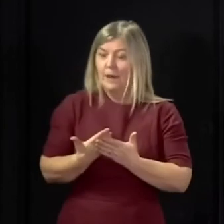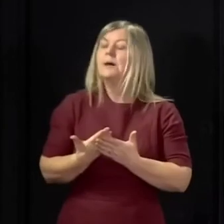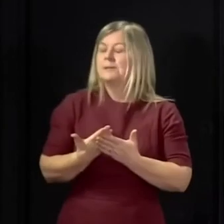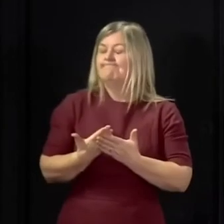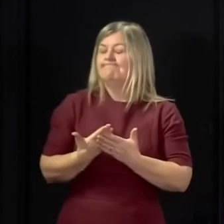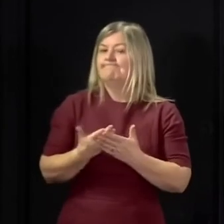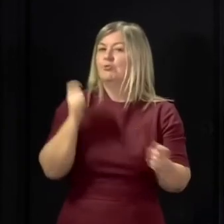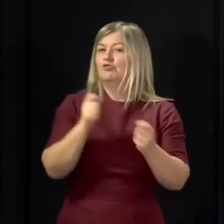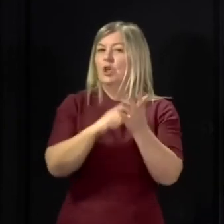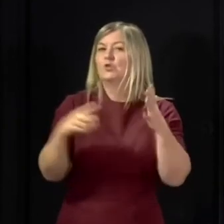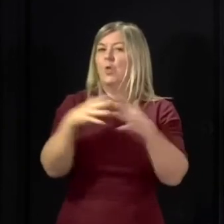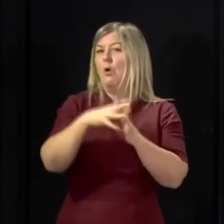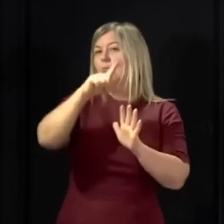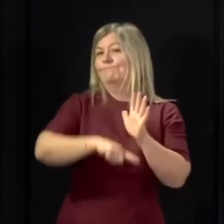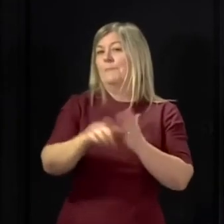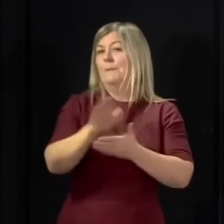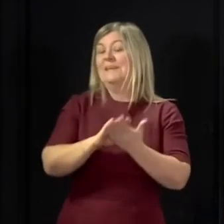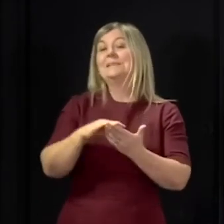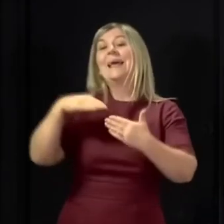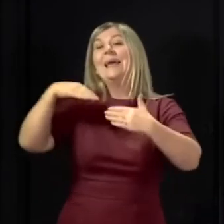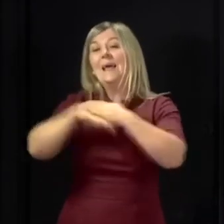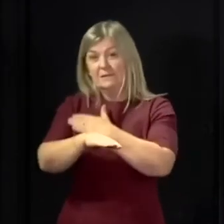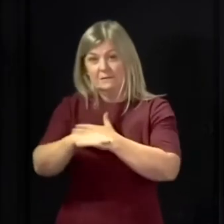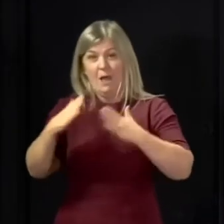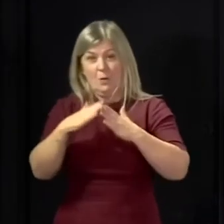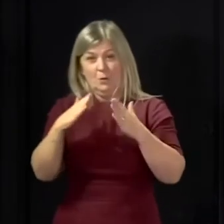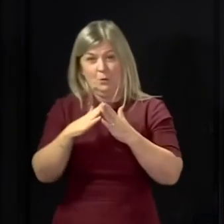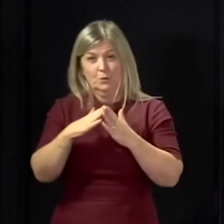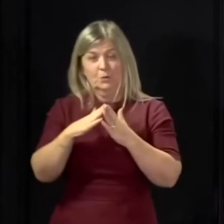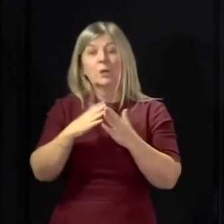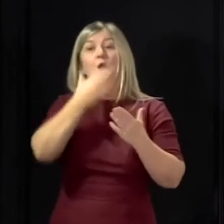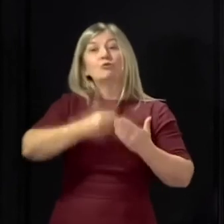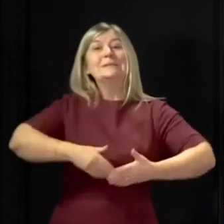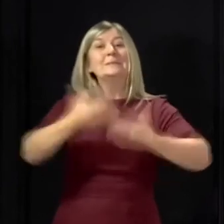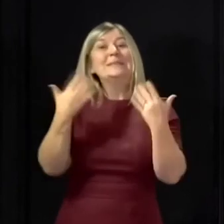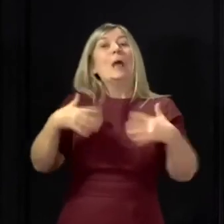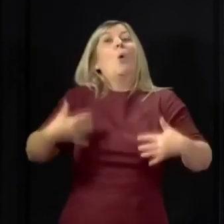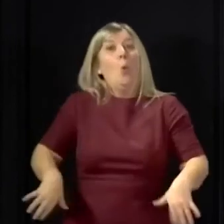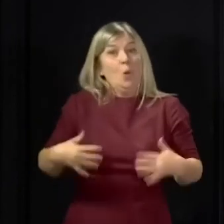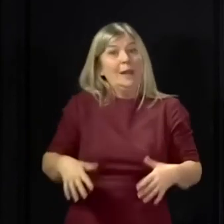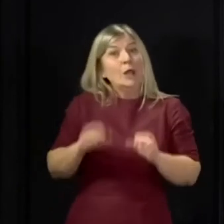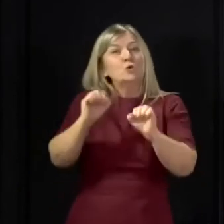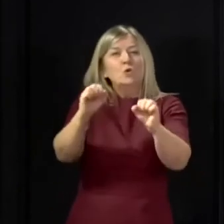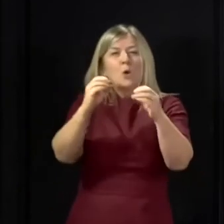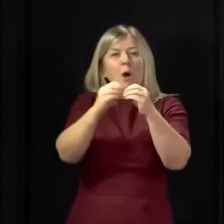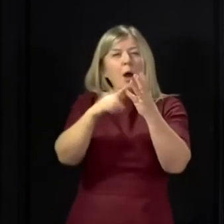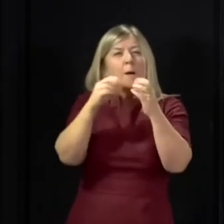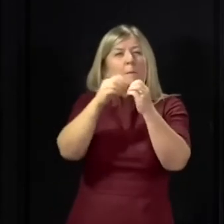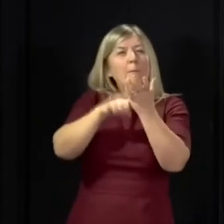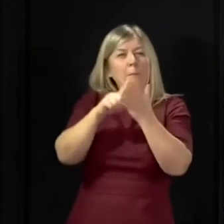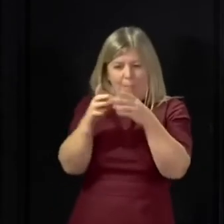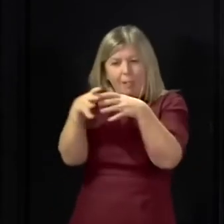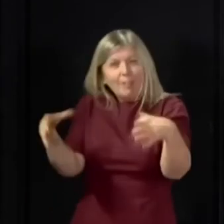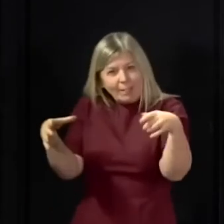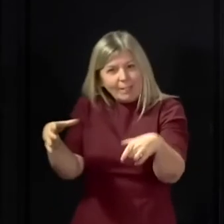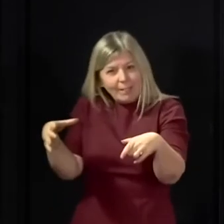change the law to allow indoor mixing in a bubble on Christmas Day only. From midnight or a minute